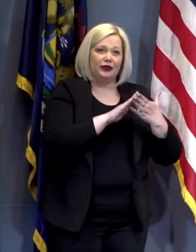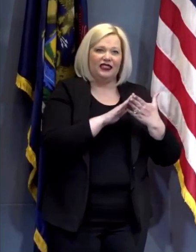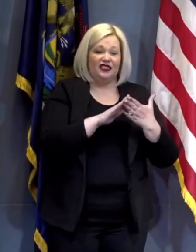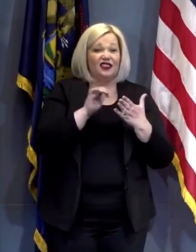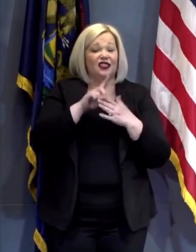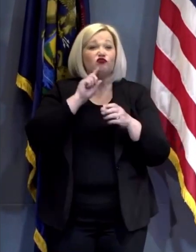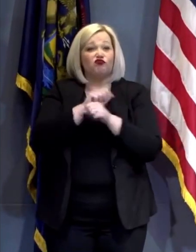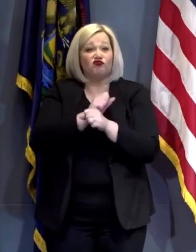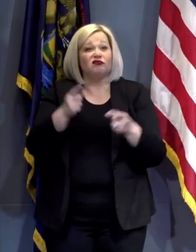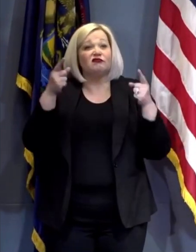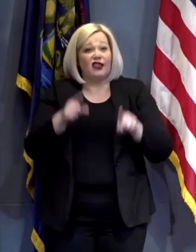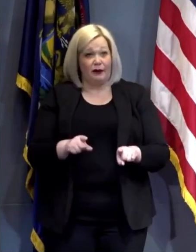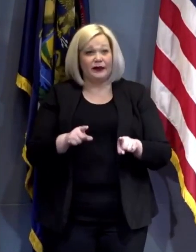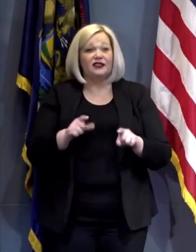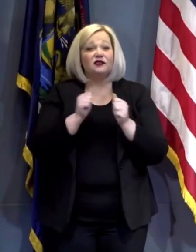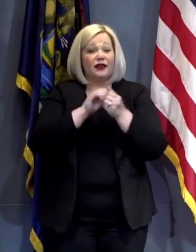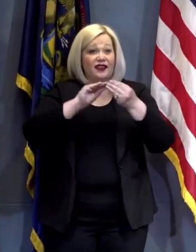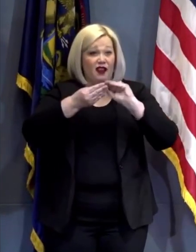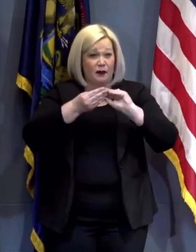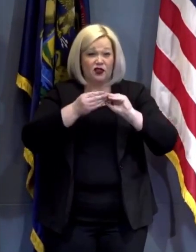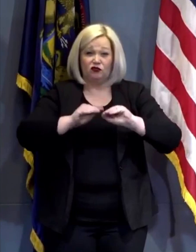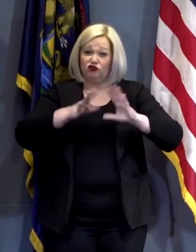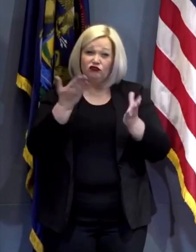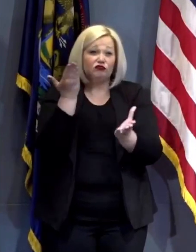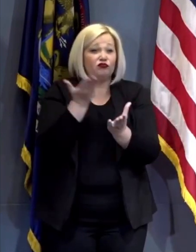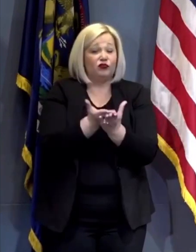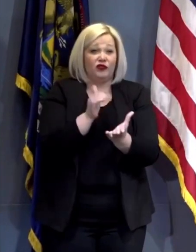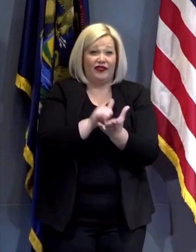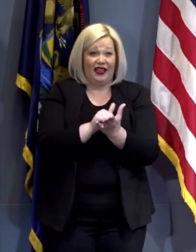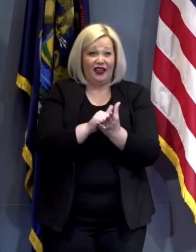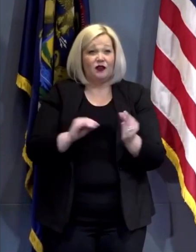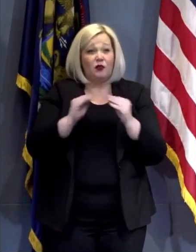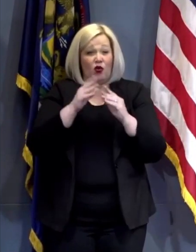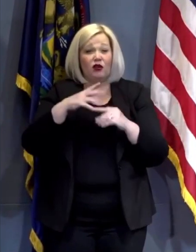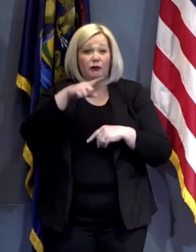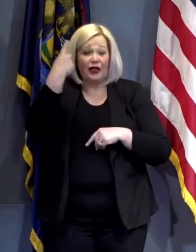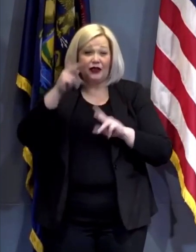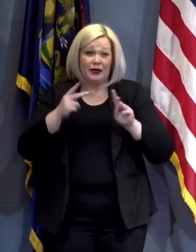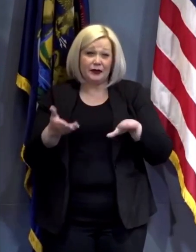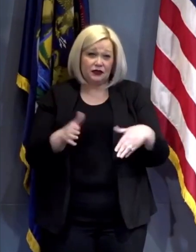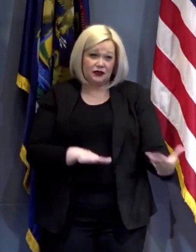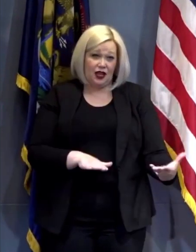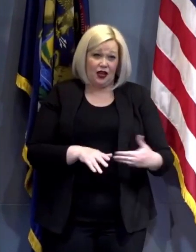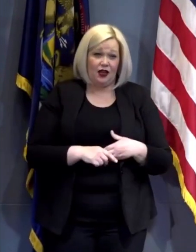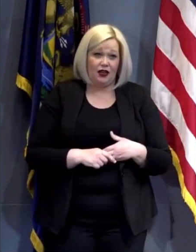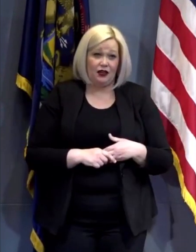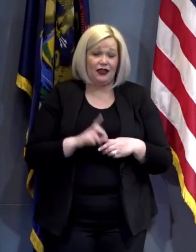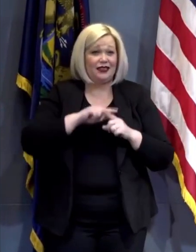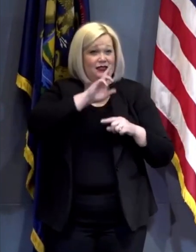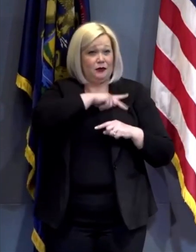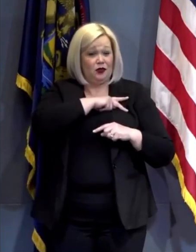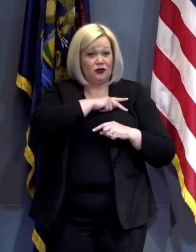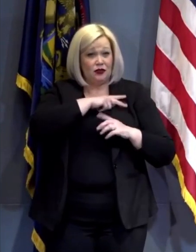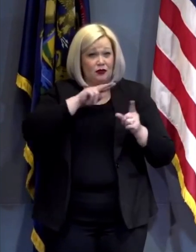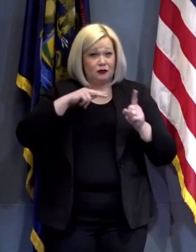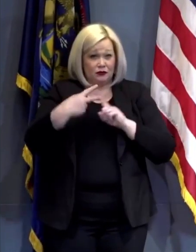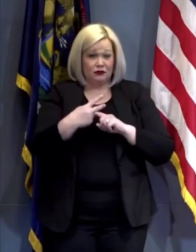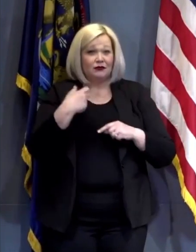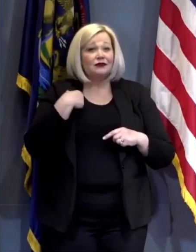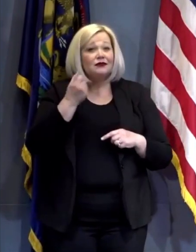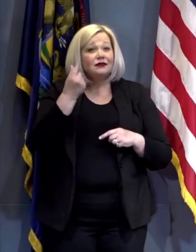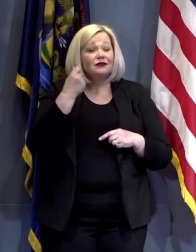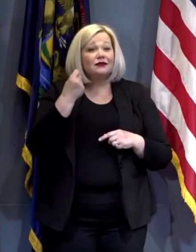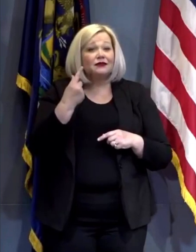this play out in the data with black people dying at such a higher rate and to put this in just a personal perspective I've lost